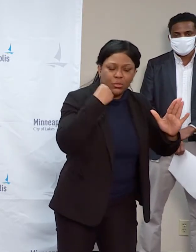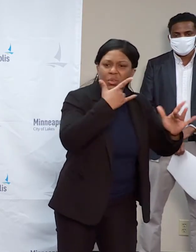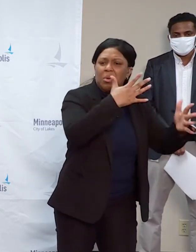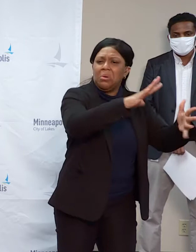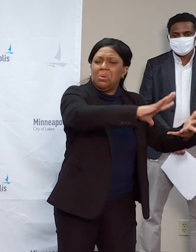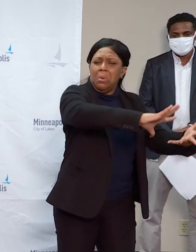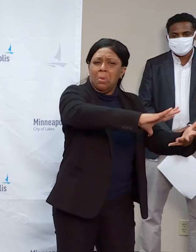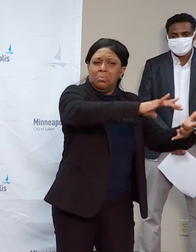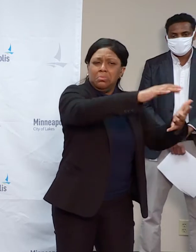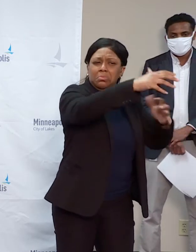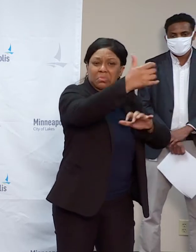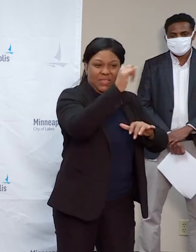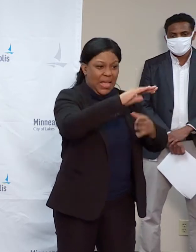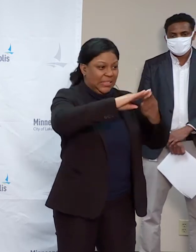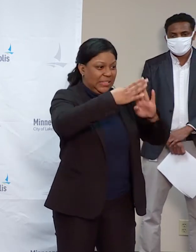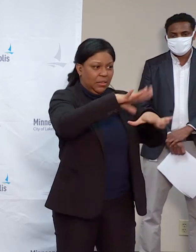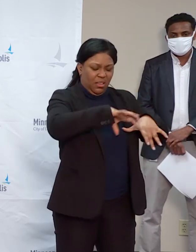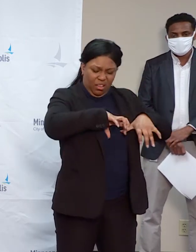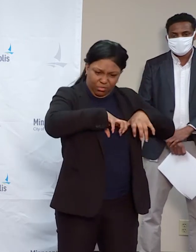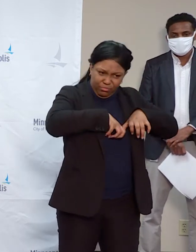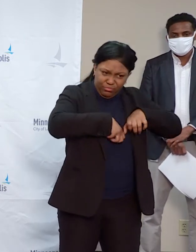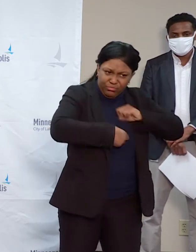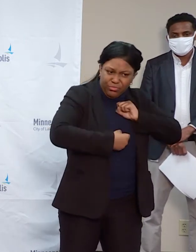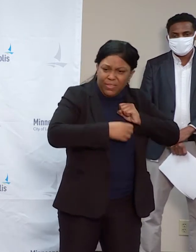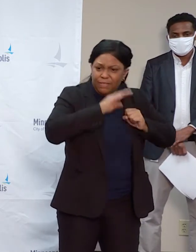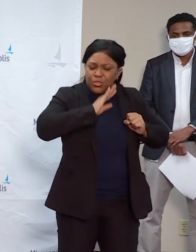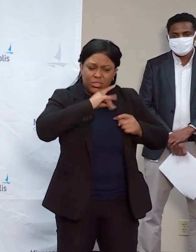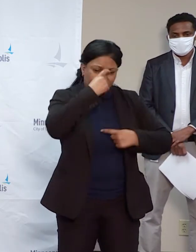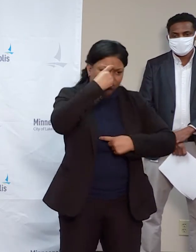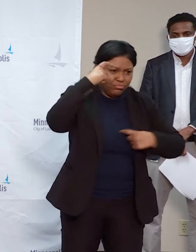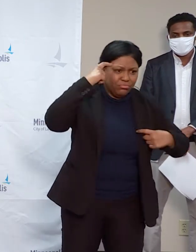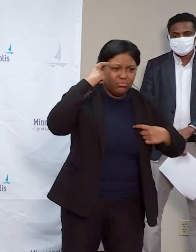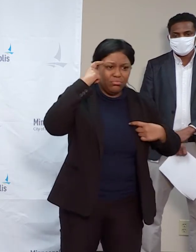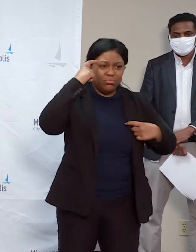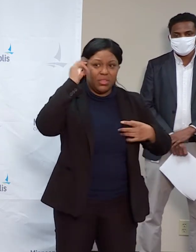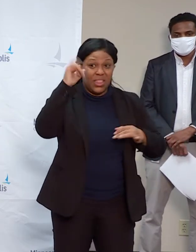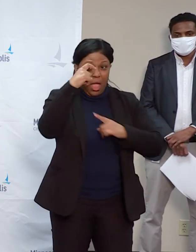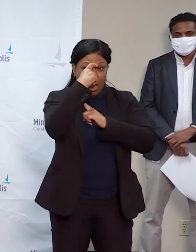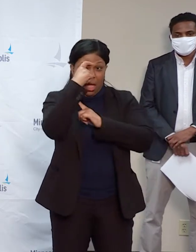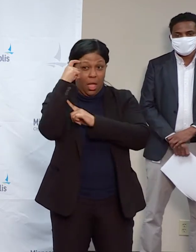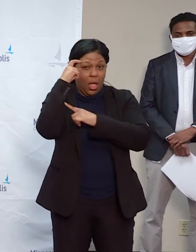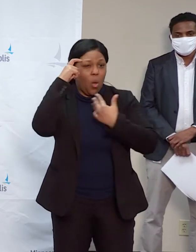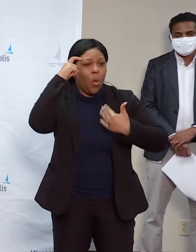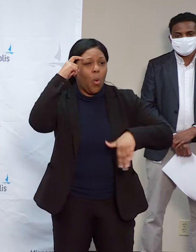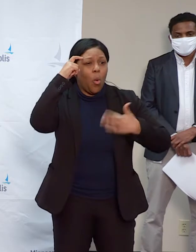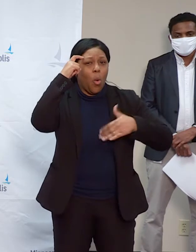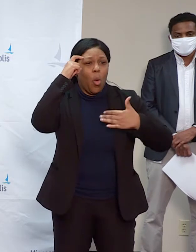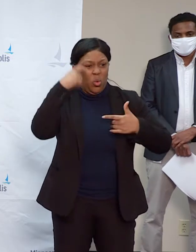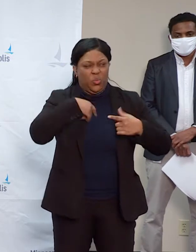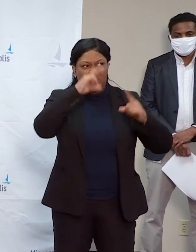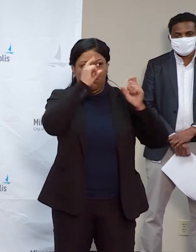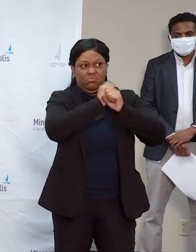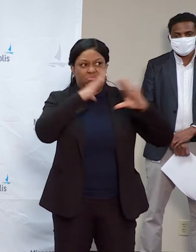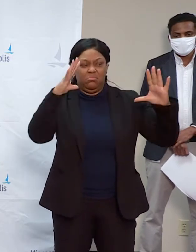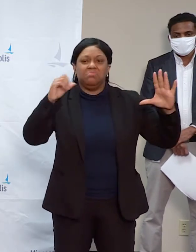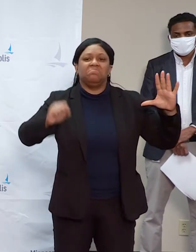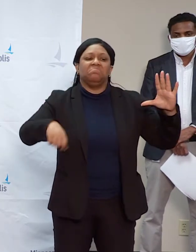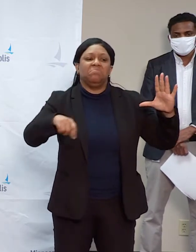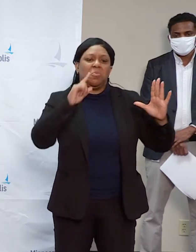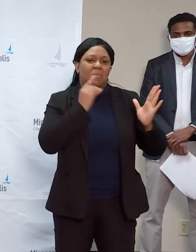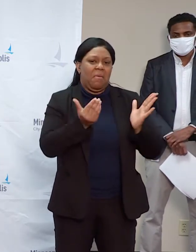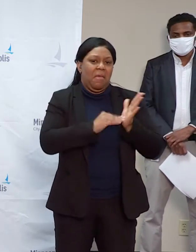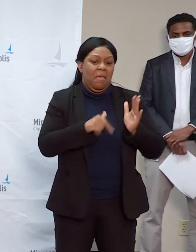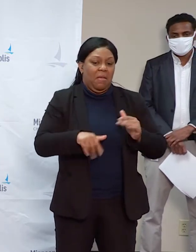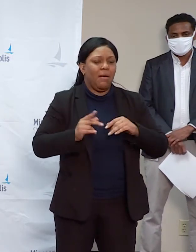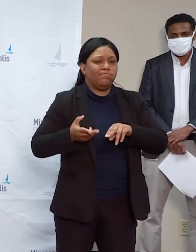and there's trauma. We anticipate that trauma increasing as we get closer into jury deliberations and the verdict